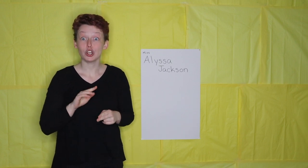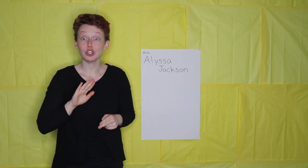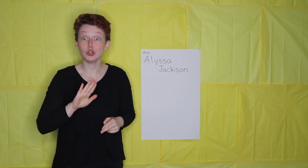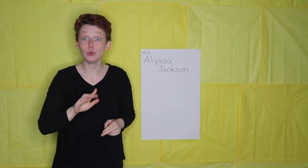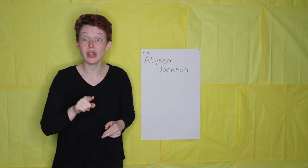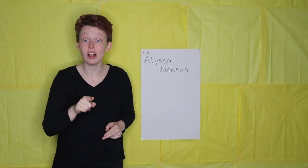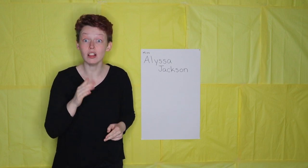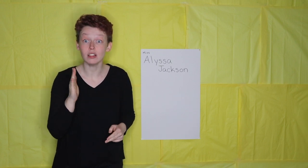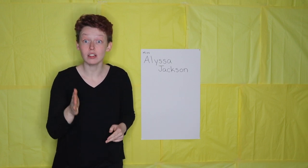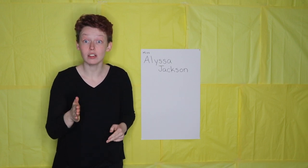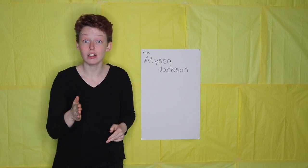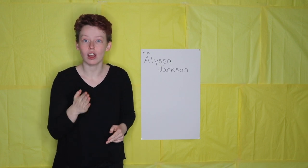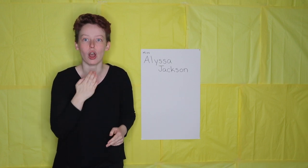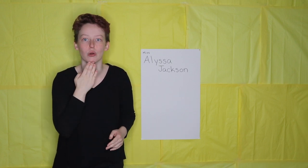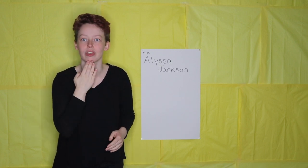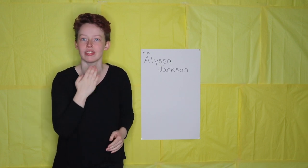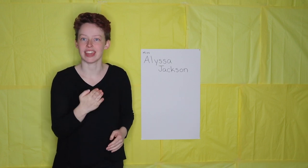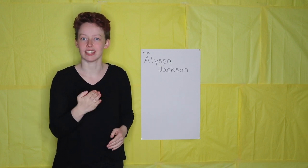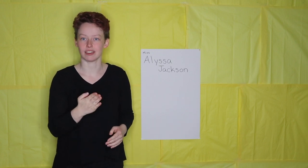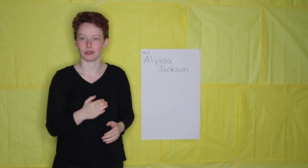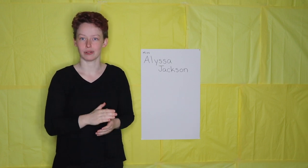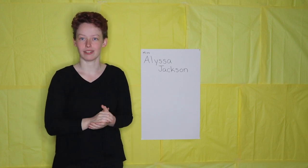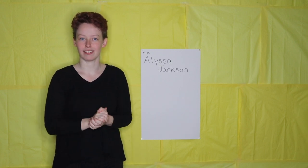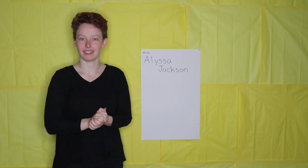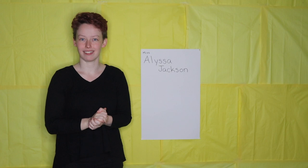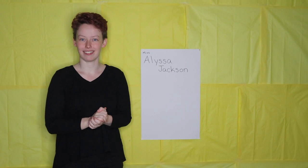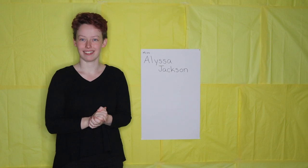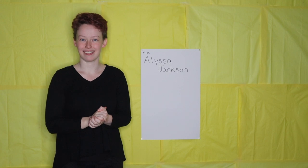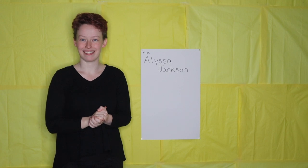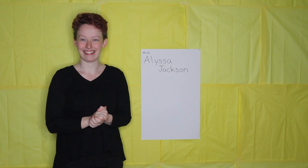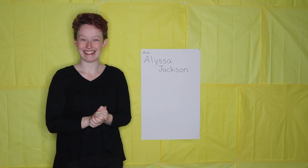You will? Oh, thank you.